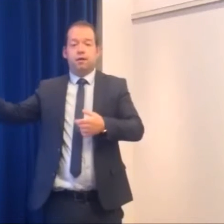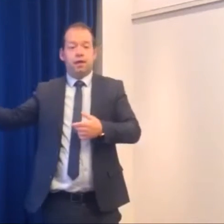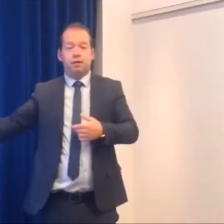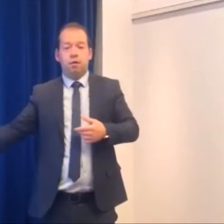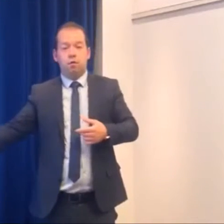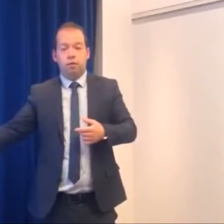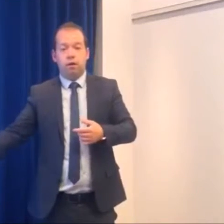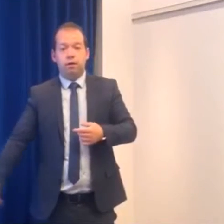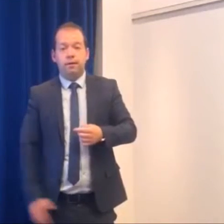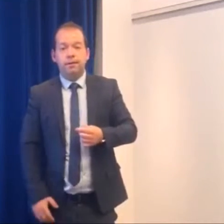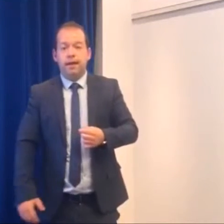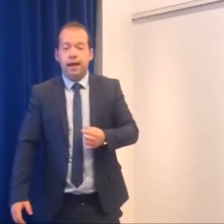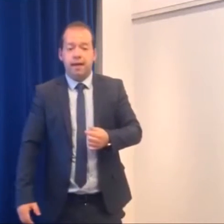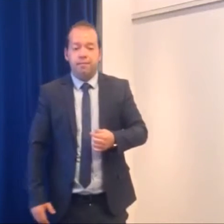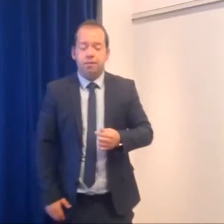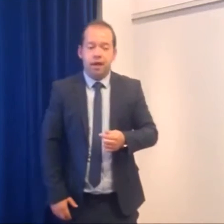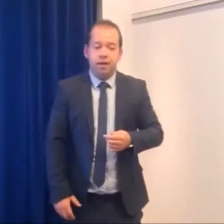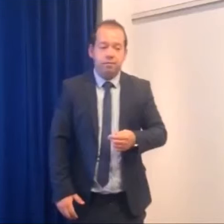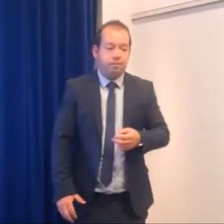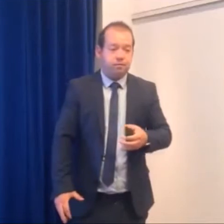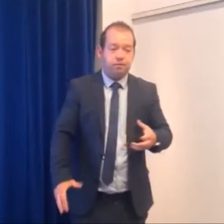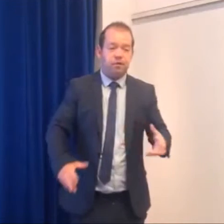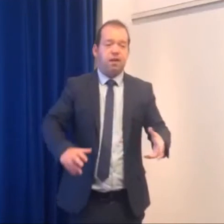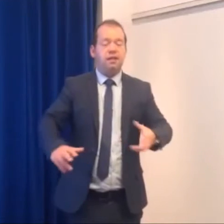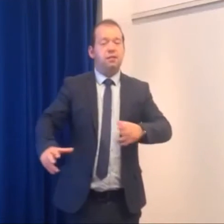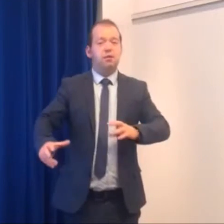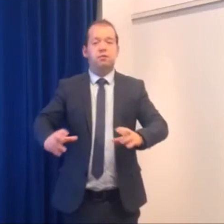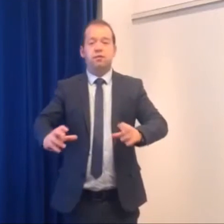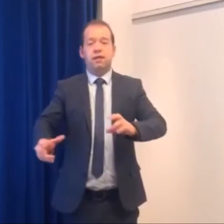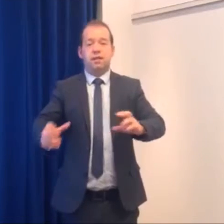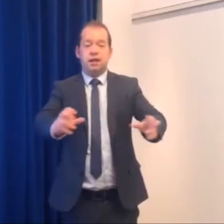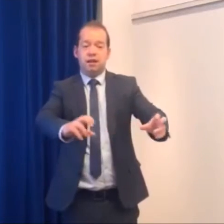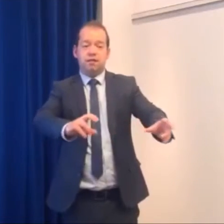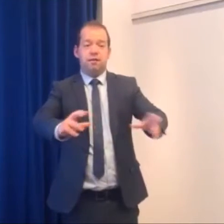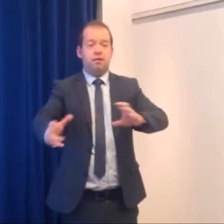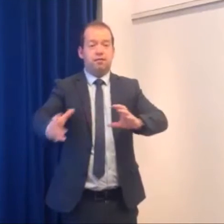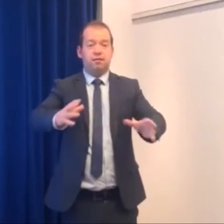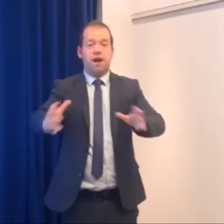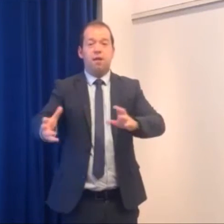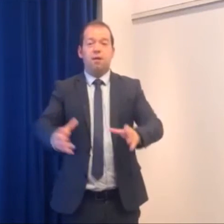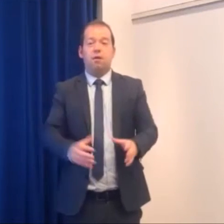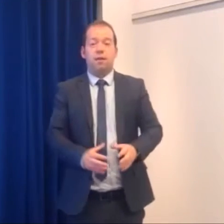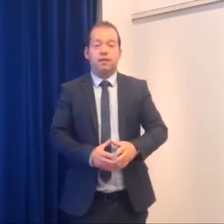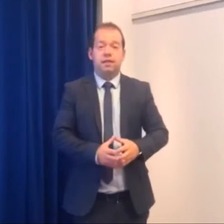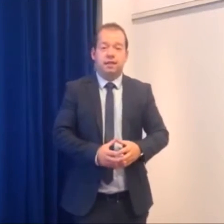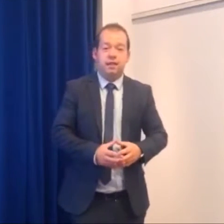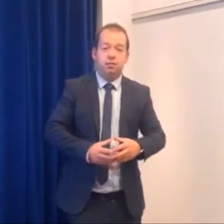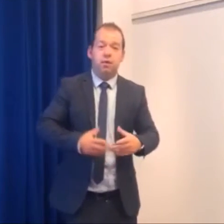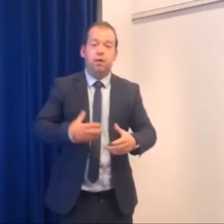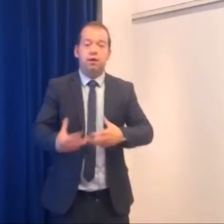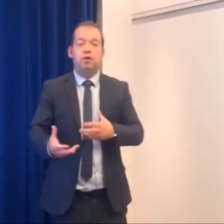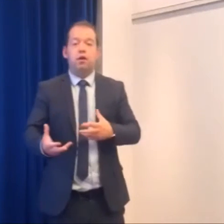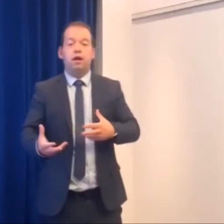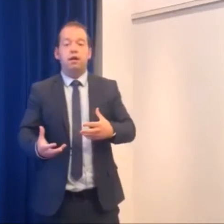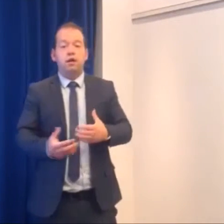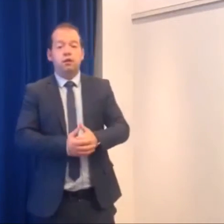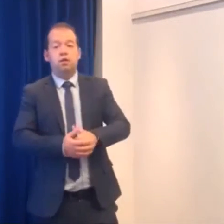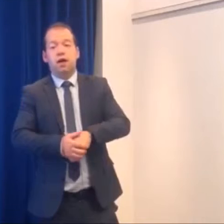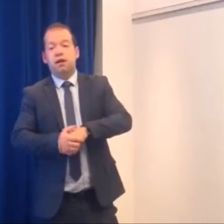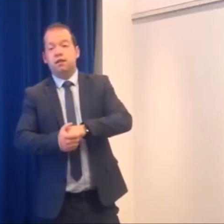out and get them going you know and then I suppose that's kind of how I work my six days with a new guy so kind of